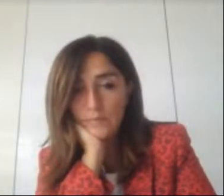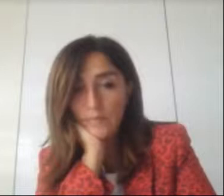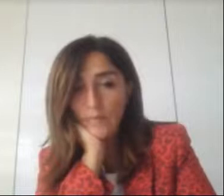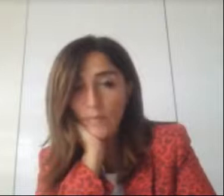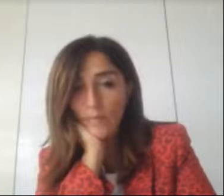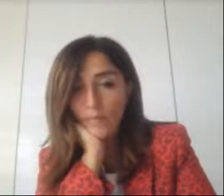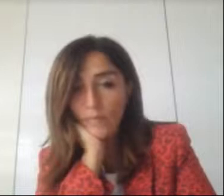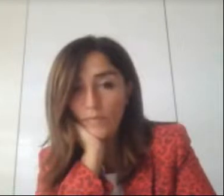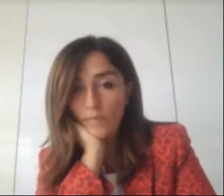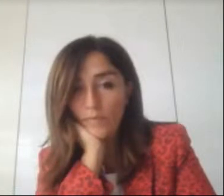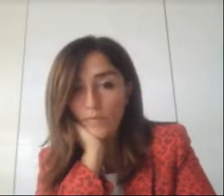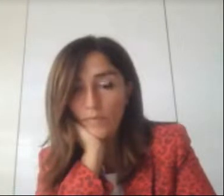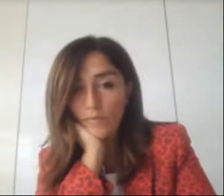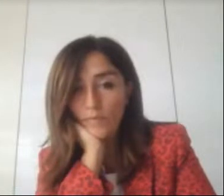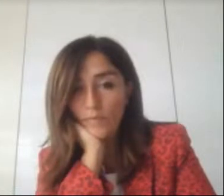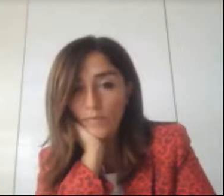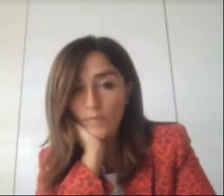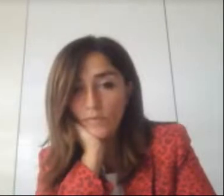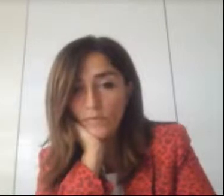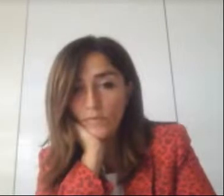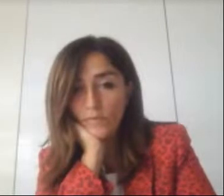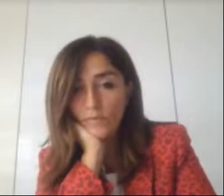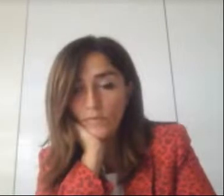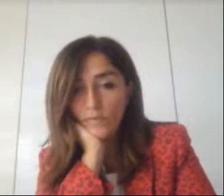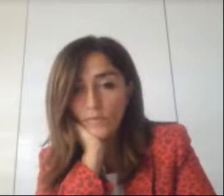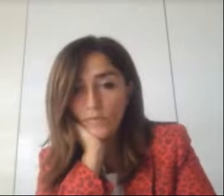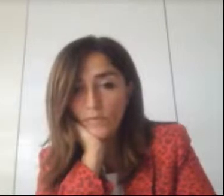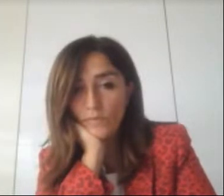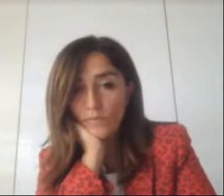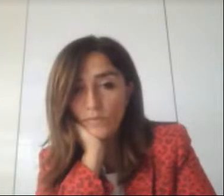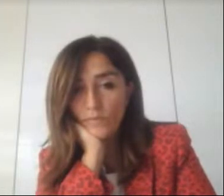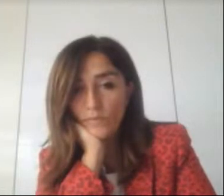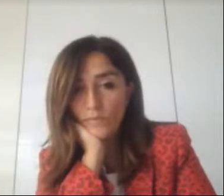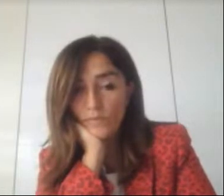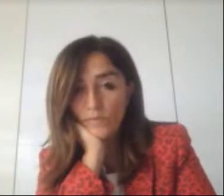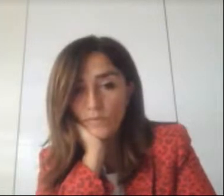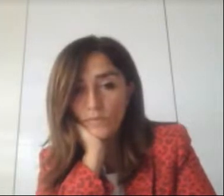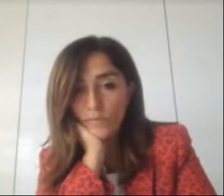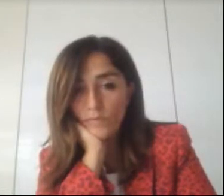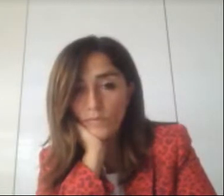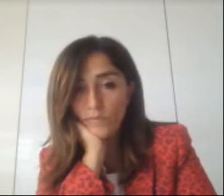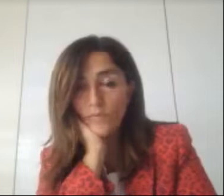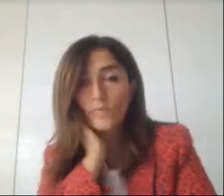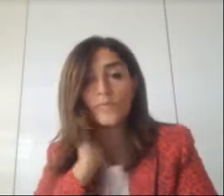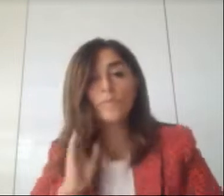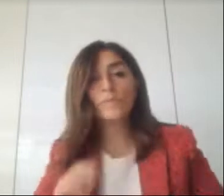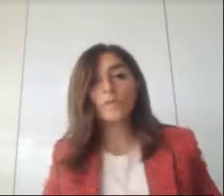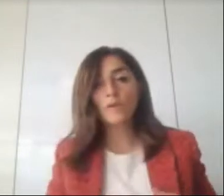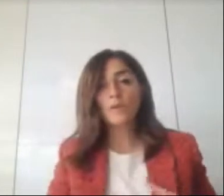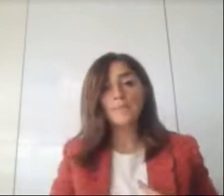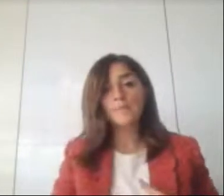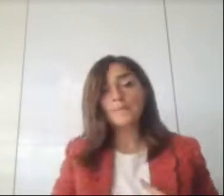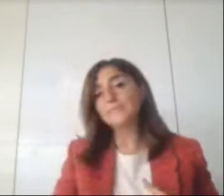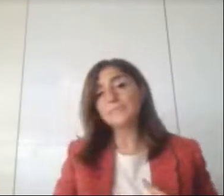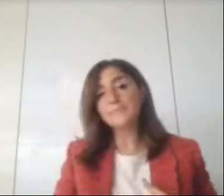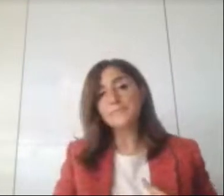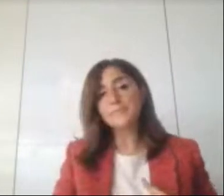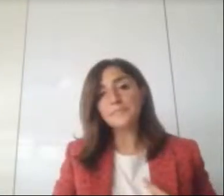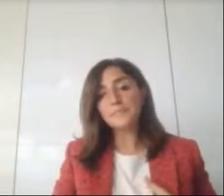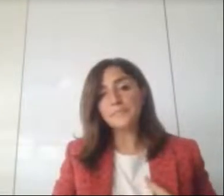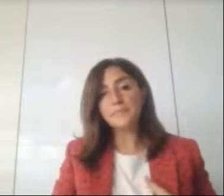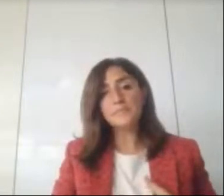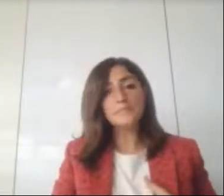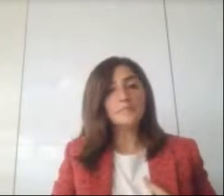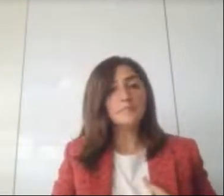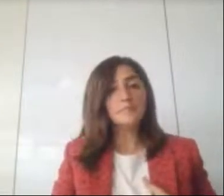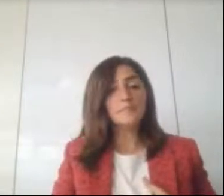differences are bad it's not fair it's destructive for society it aggravates in certain circumstances criminal situation as only